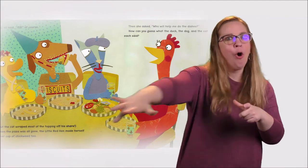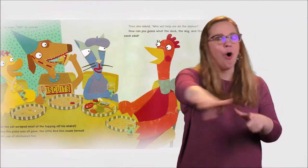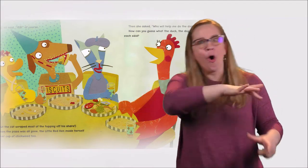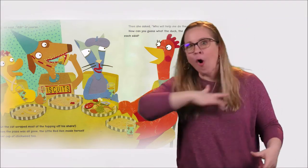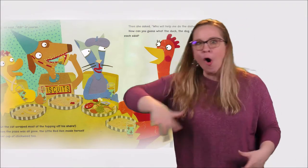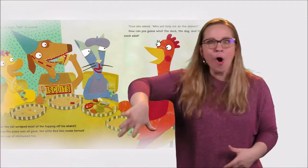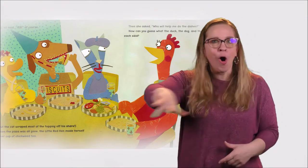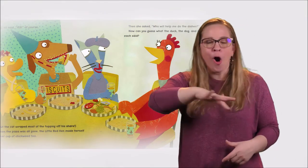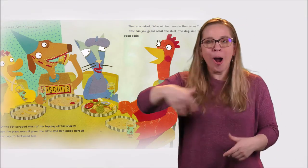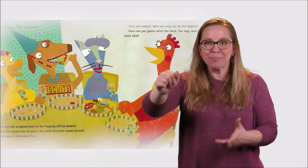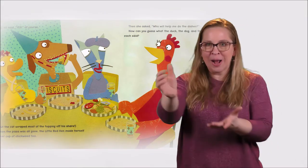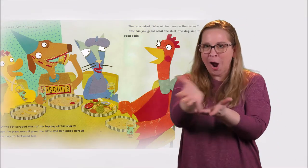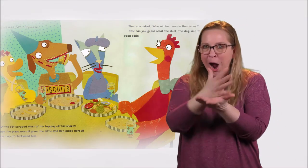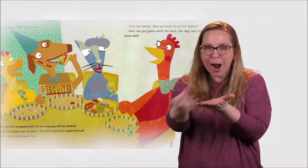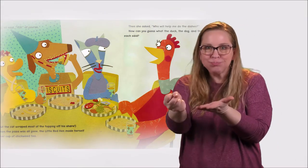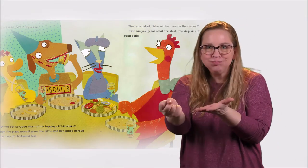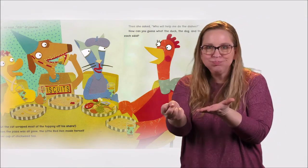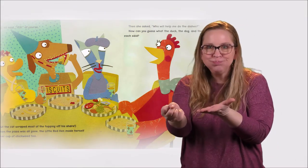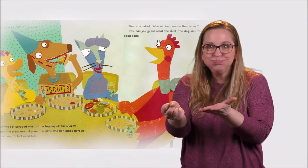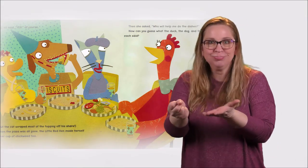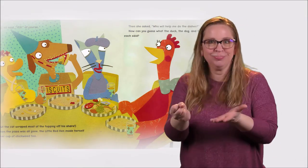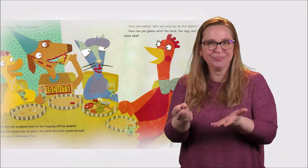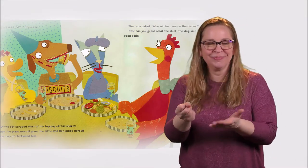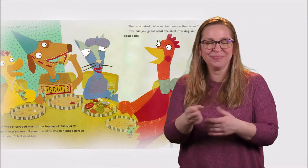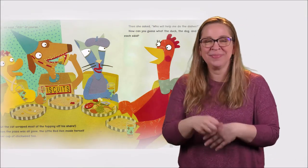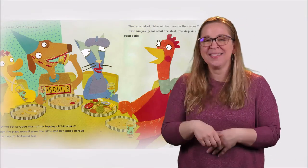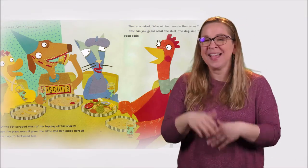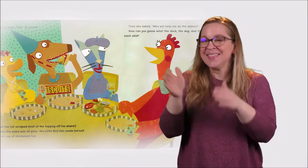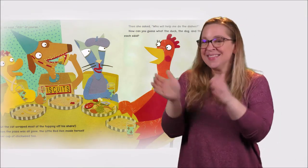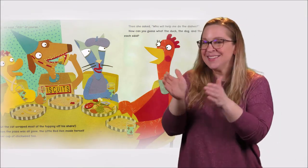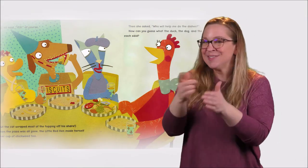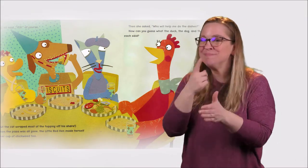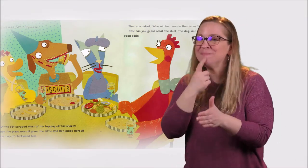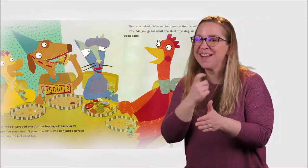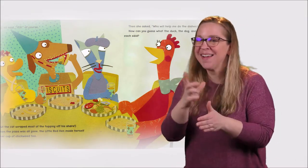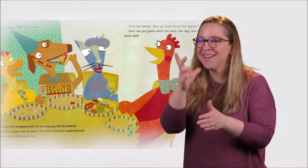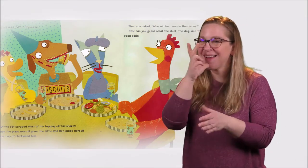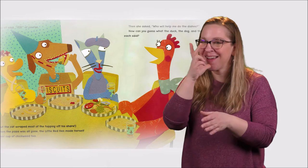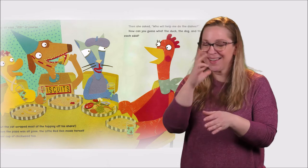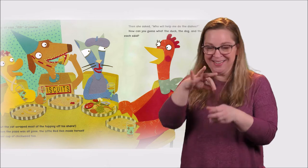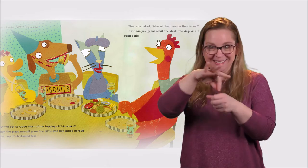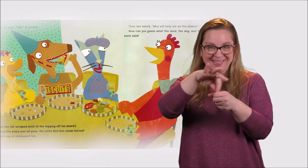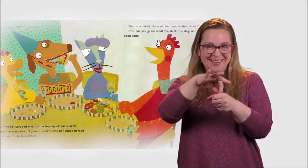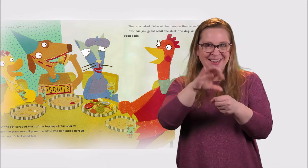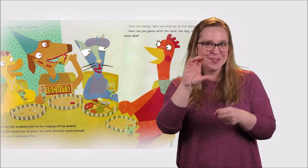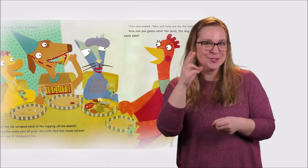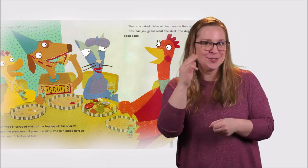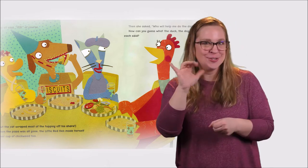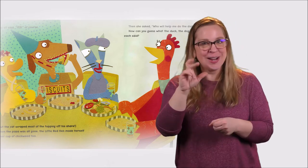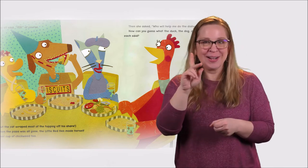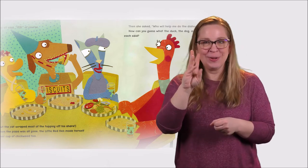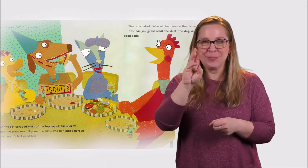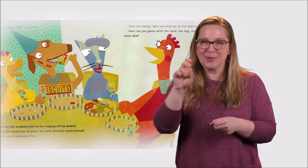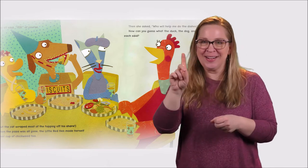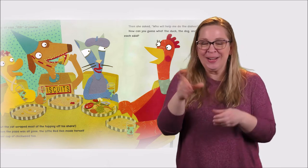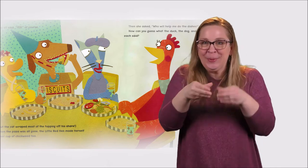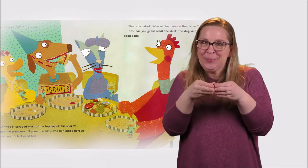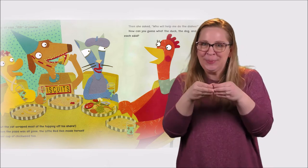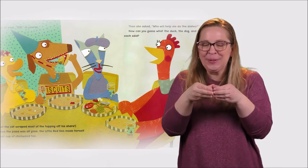When the pizza was all gone, the Little Red Hen made herself another cup of chickweed